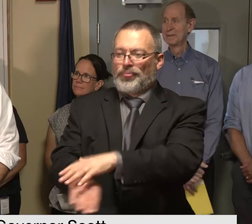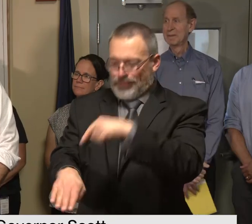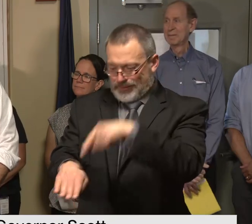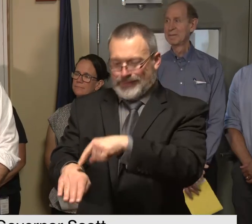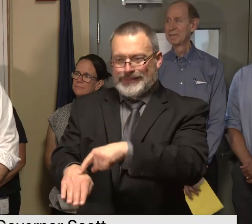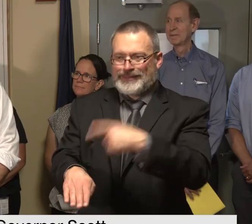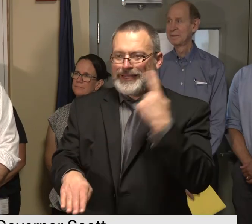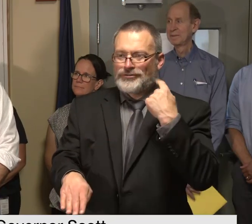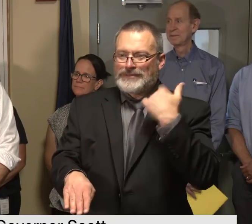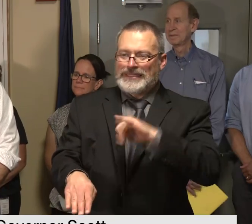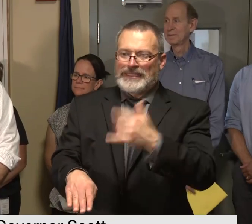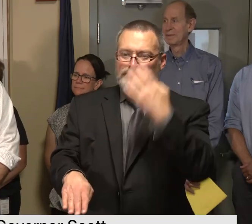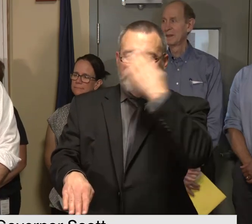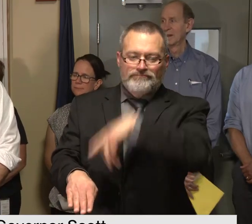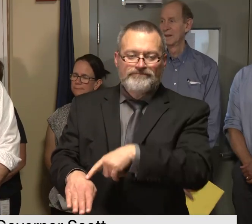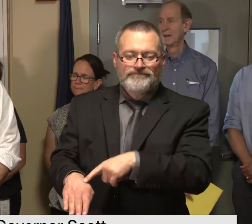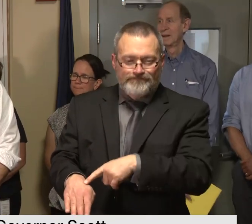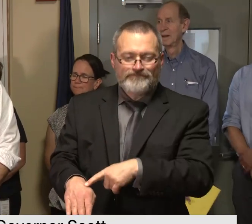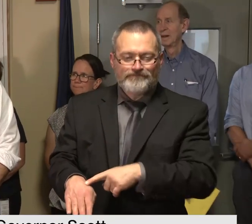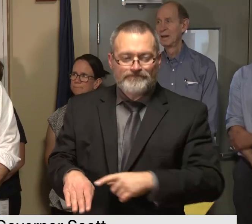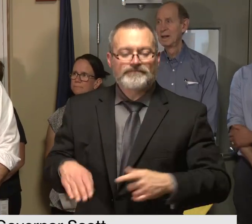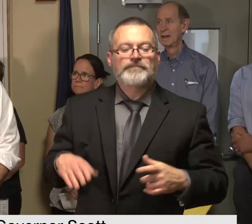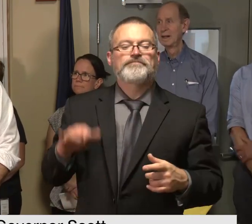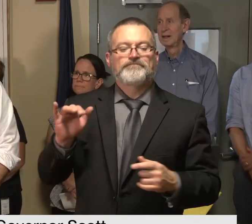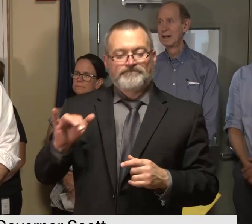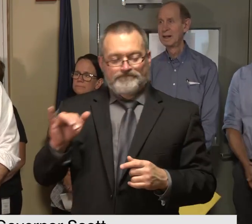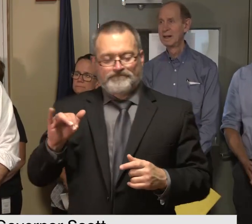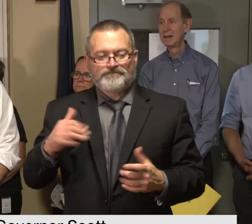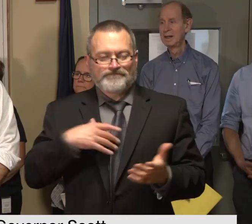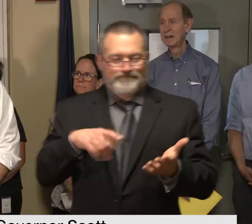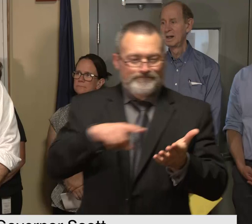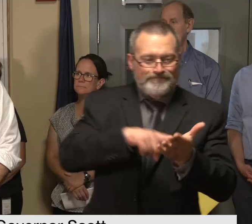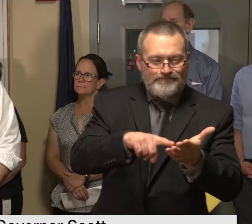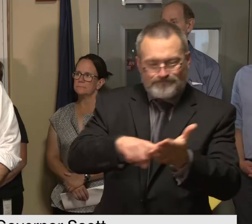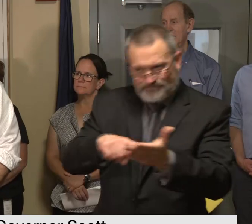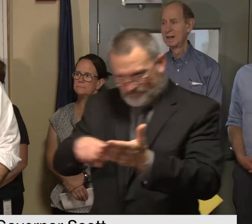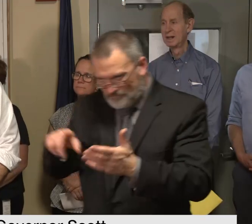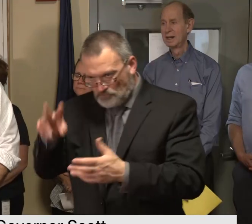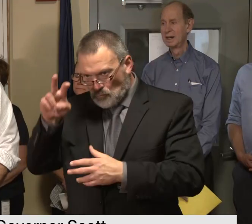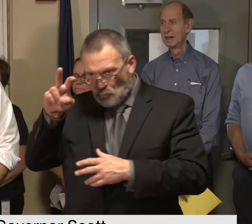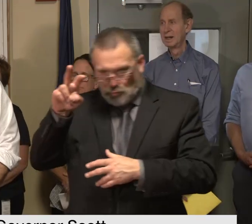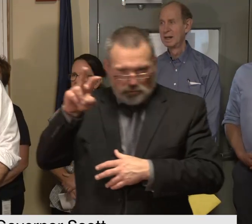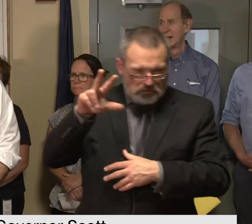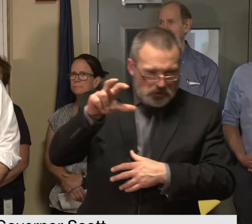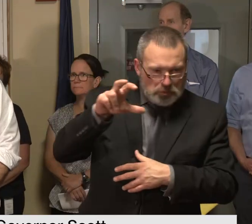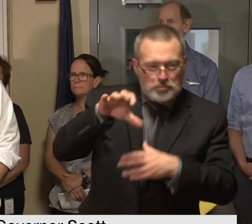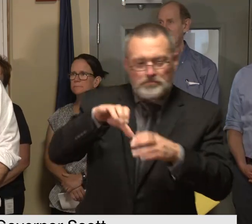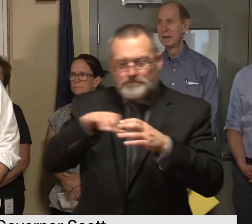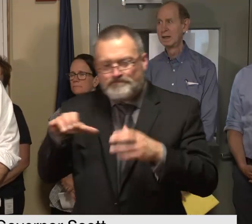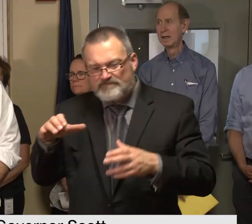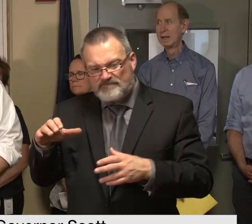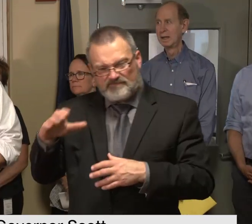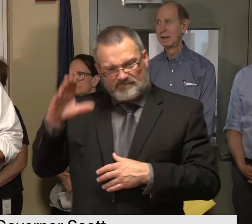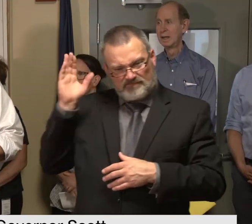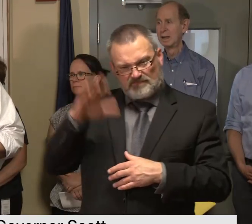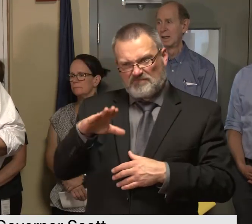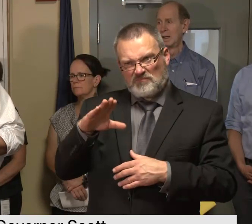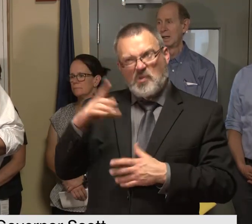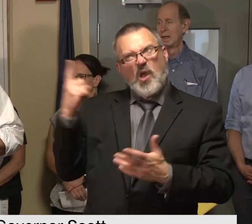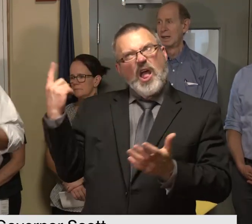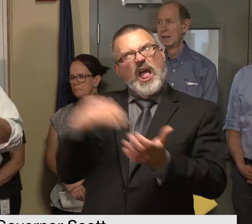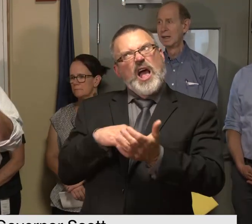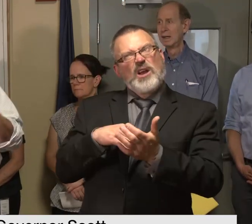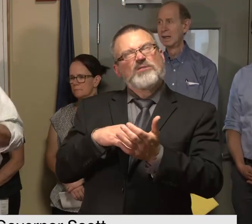storms we inspected hundreds and i can get to that number but i actually think it topped over a thousand and you saw